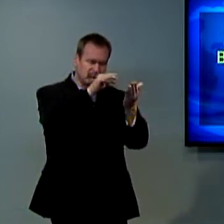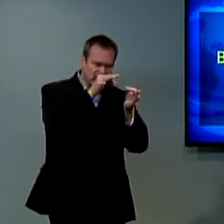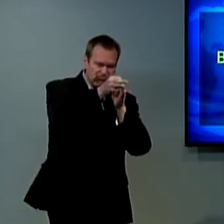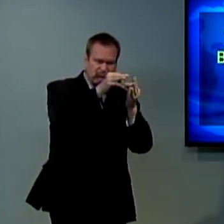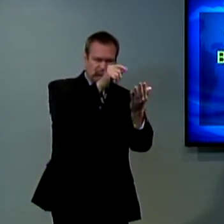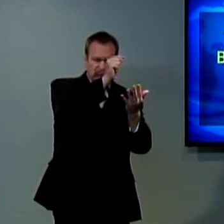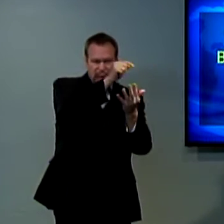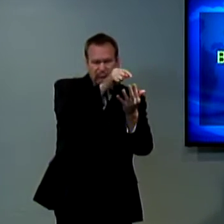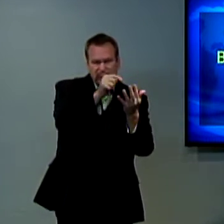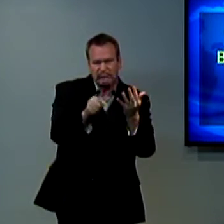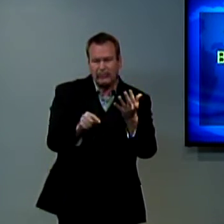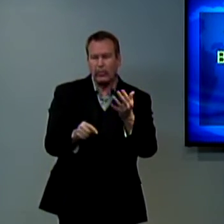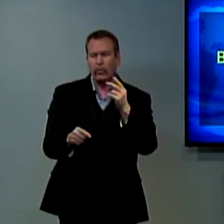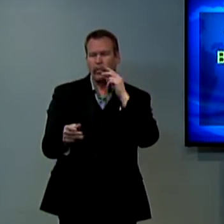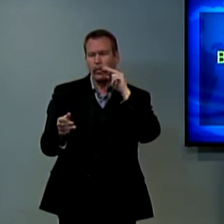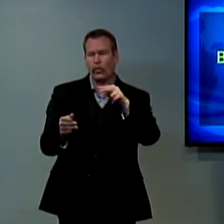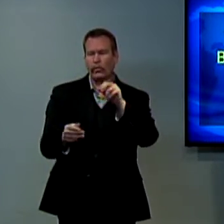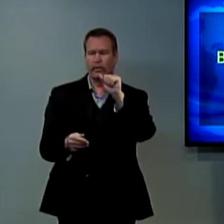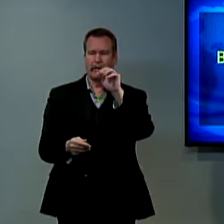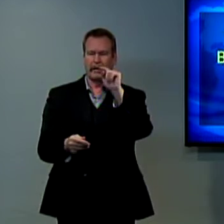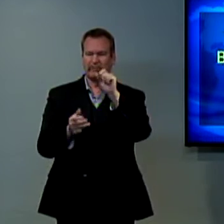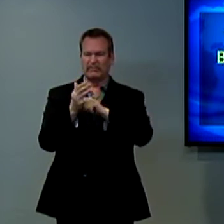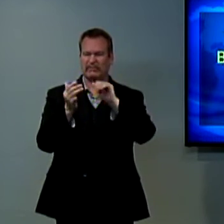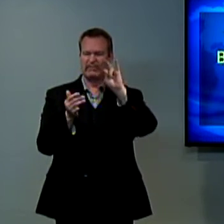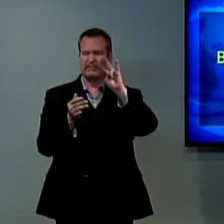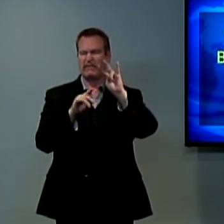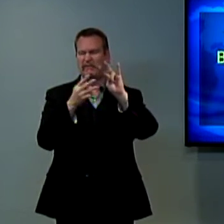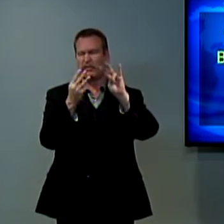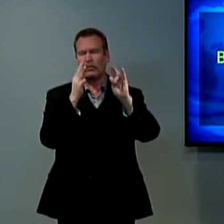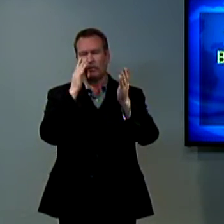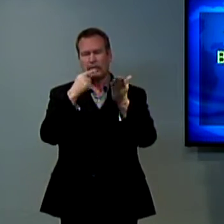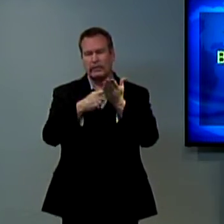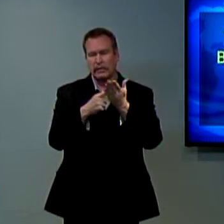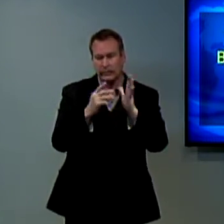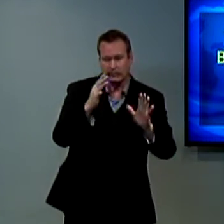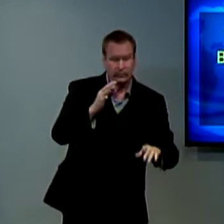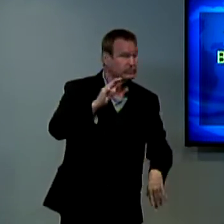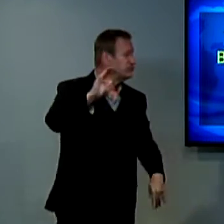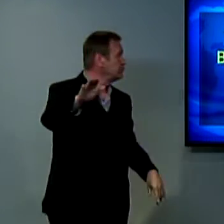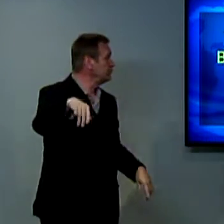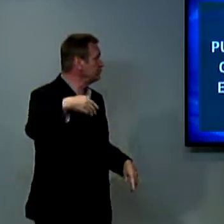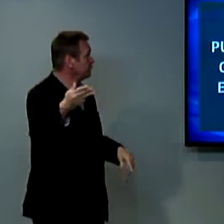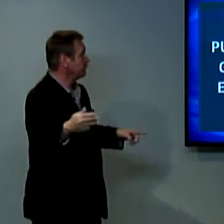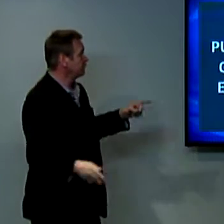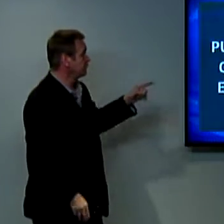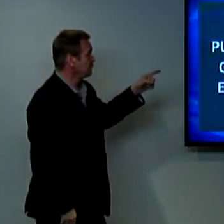that lived in Thessalonica. And in Acts chapter 17, verse 4,